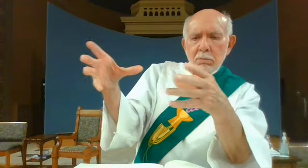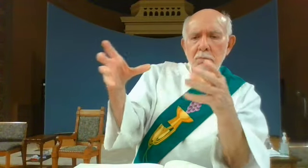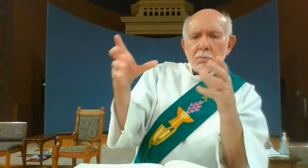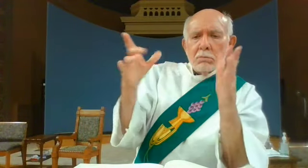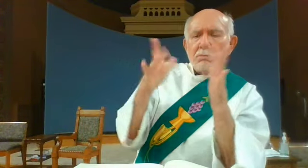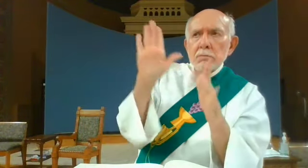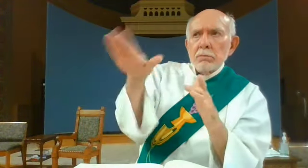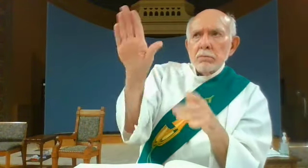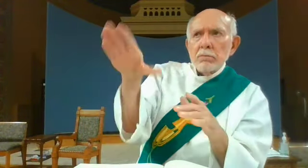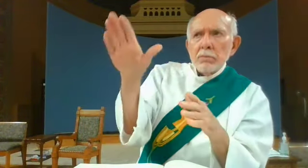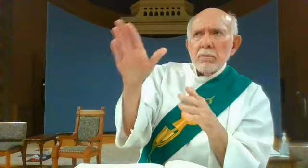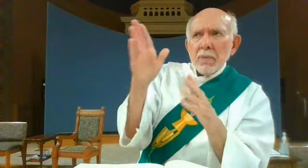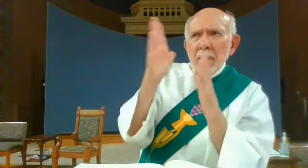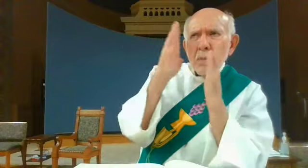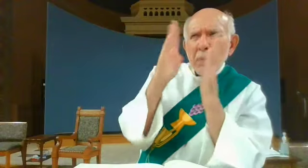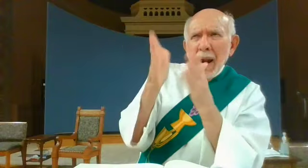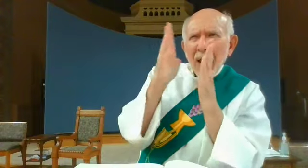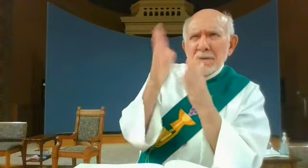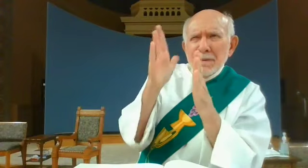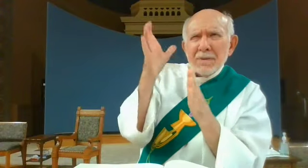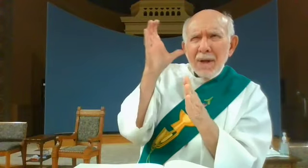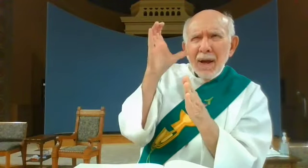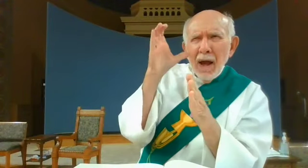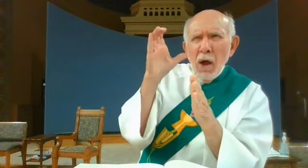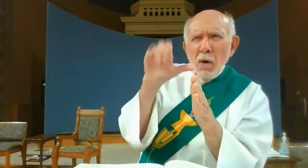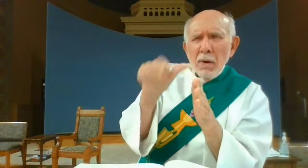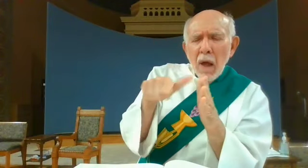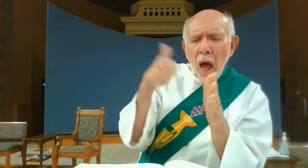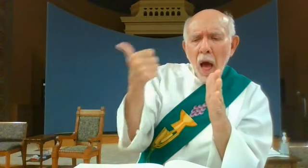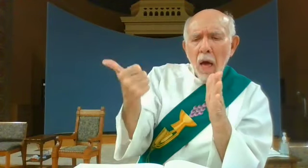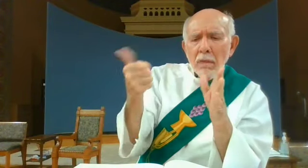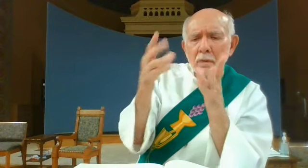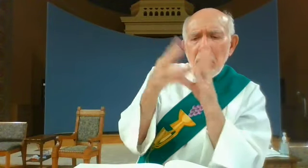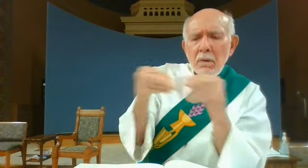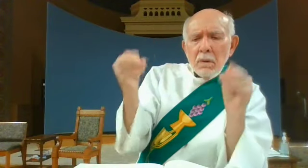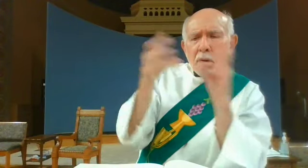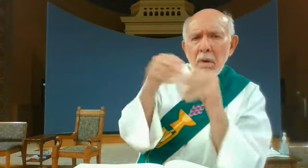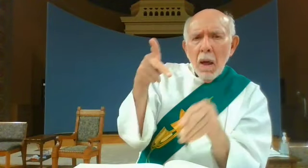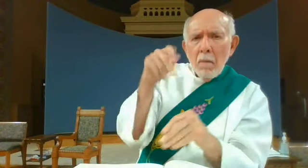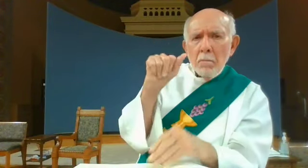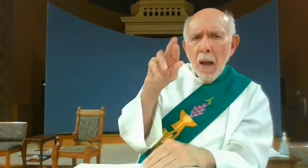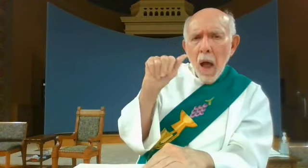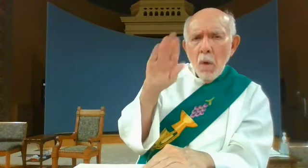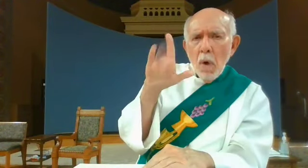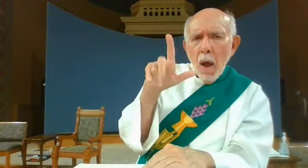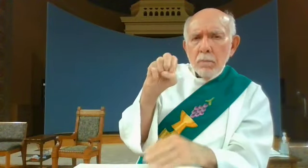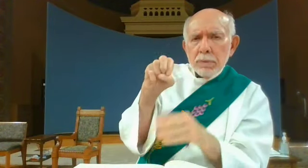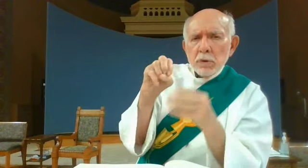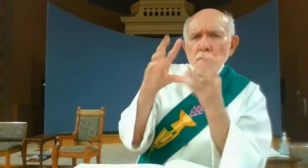another another parable